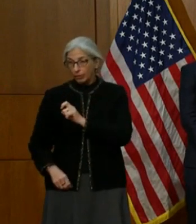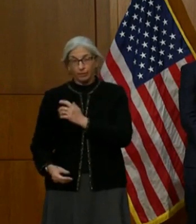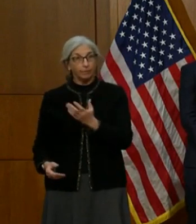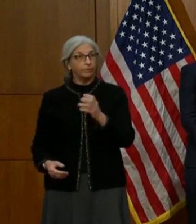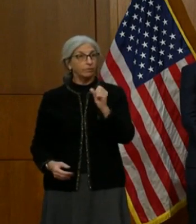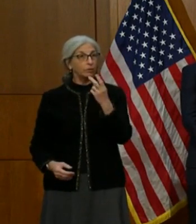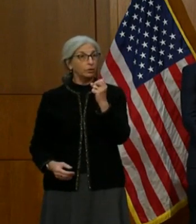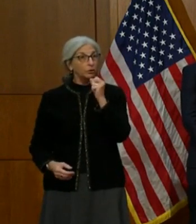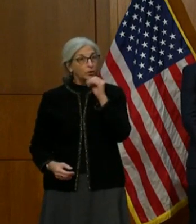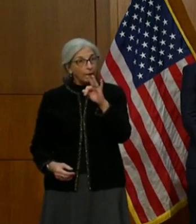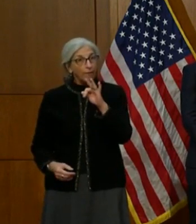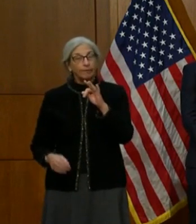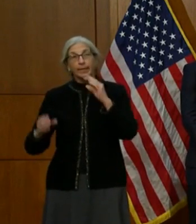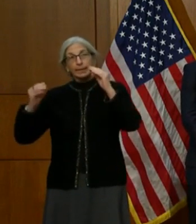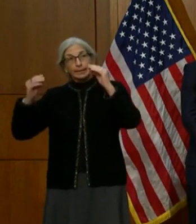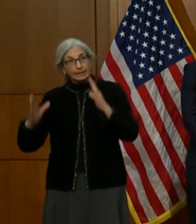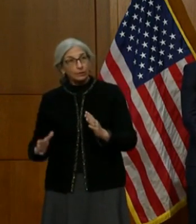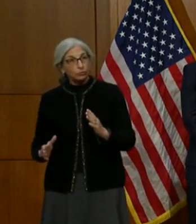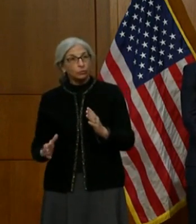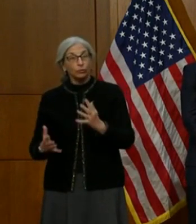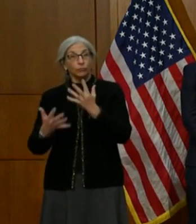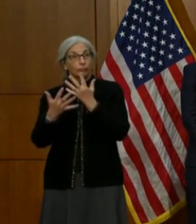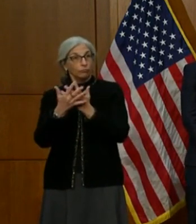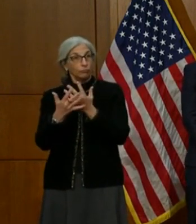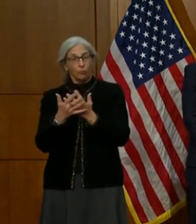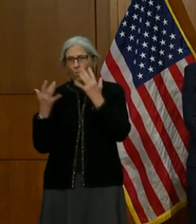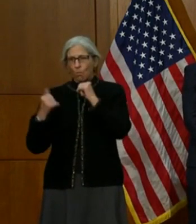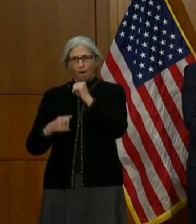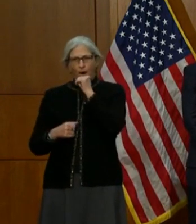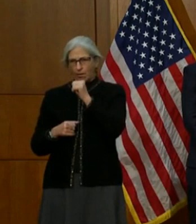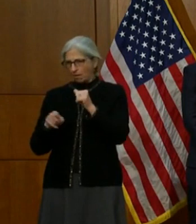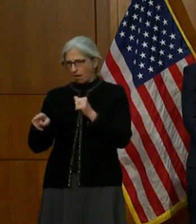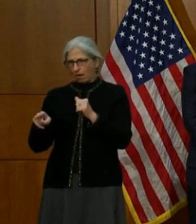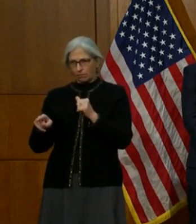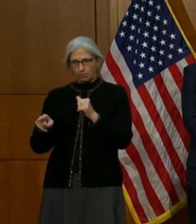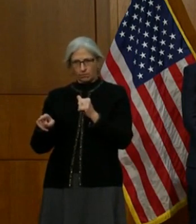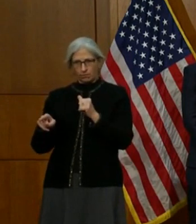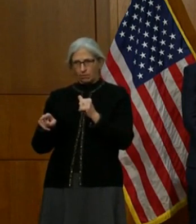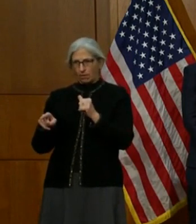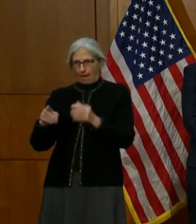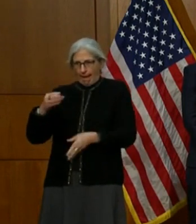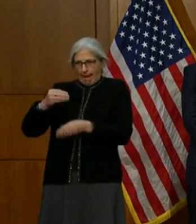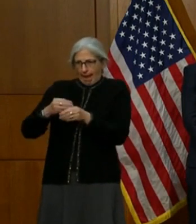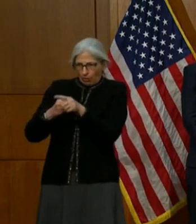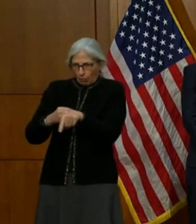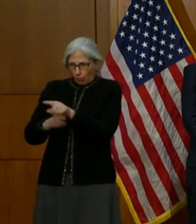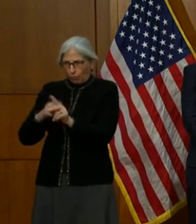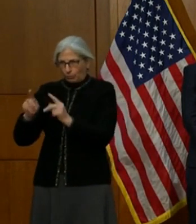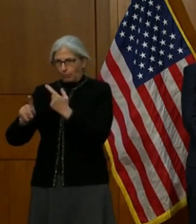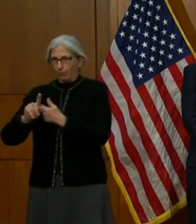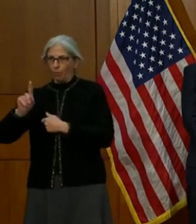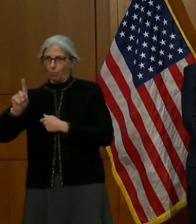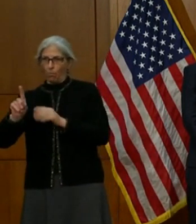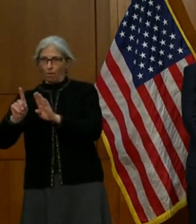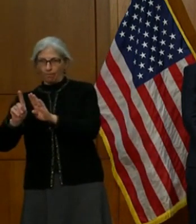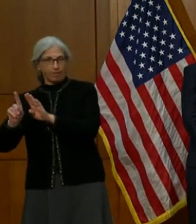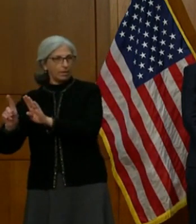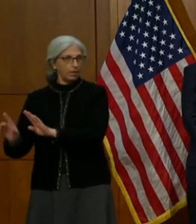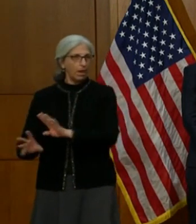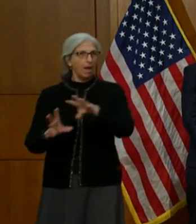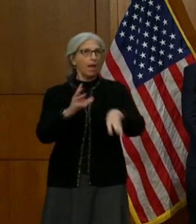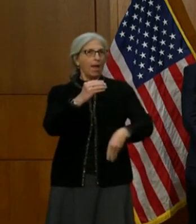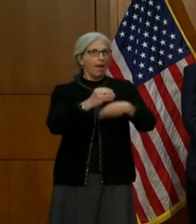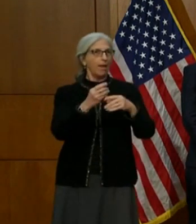correctional officers, couldn't they arrange an event? But that's in 1B. Are we allowed to do that? And the answer is yes if it leads to